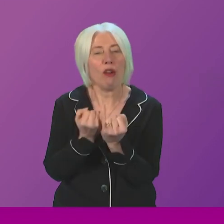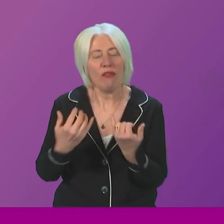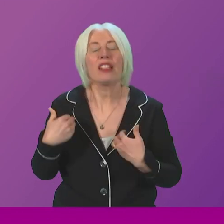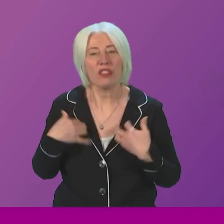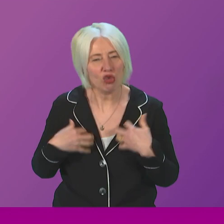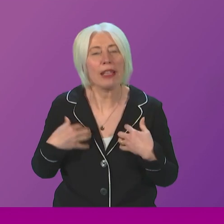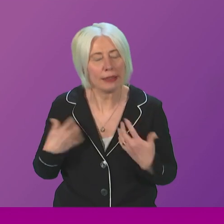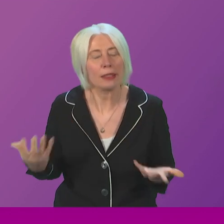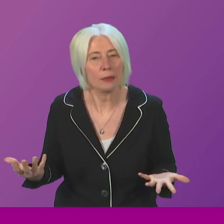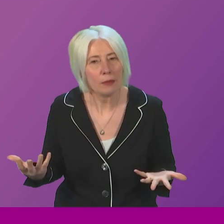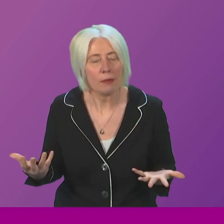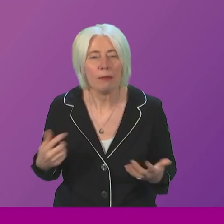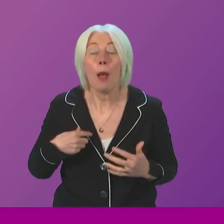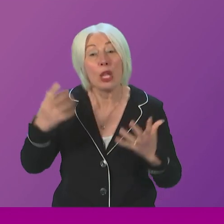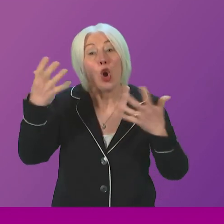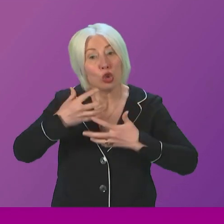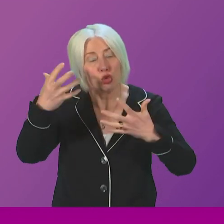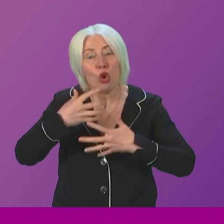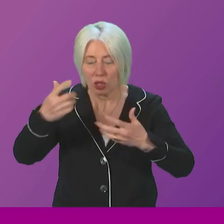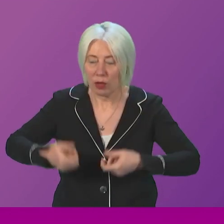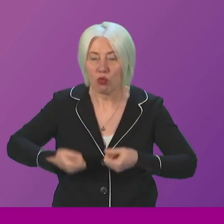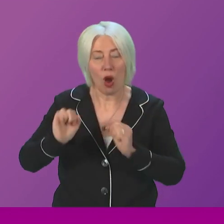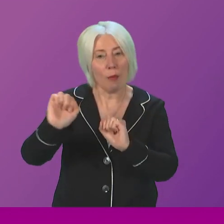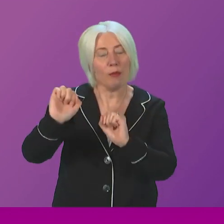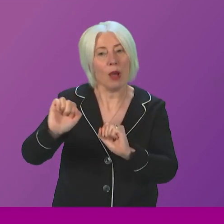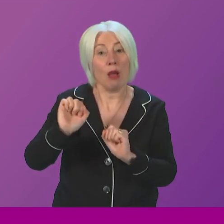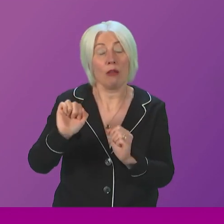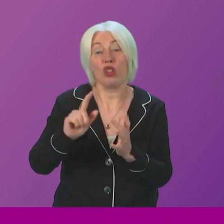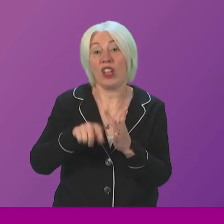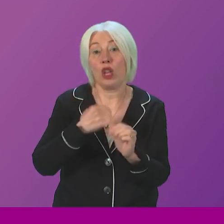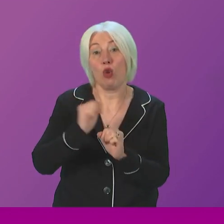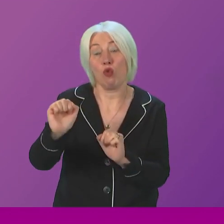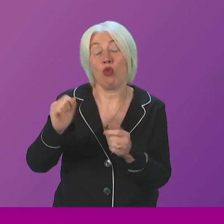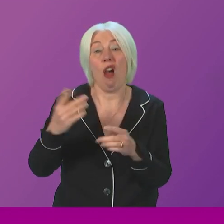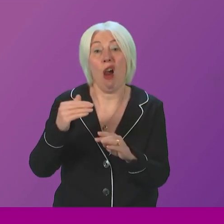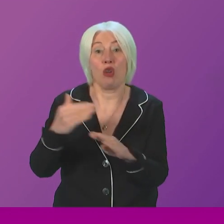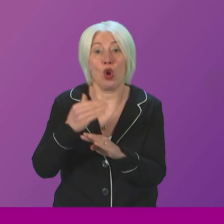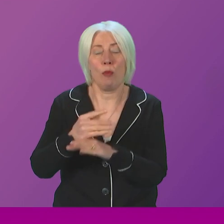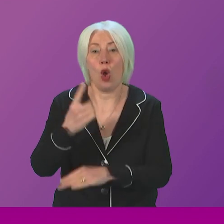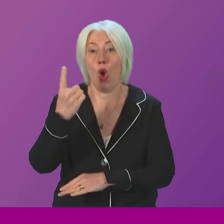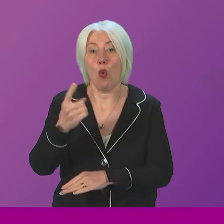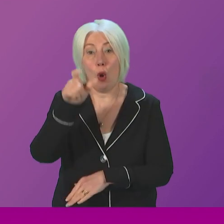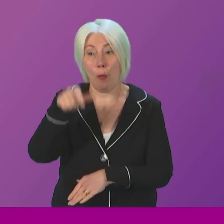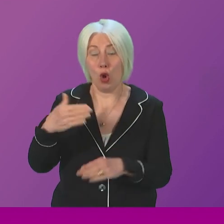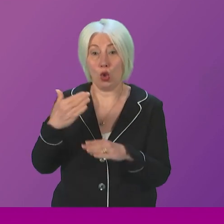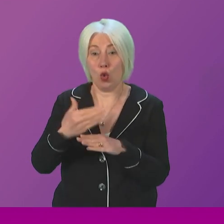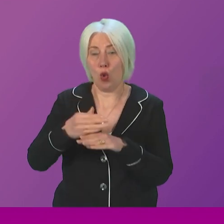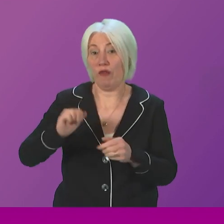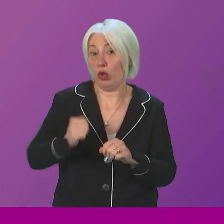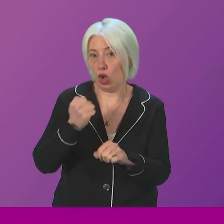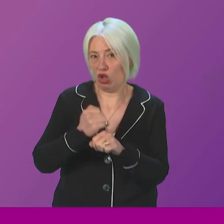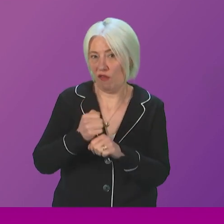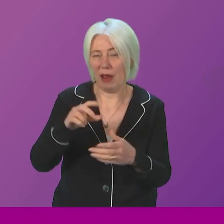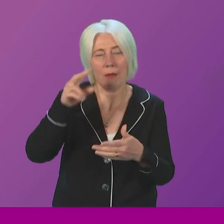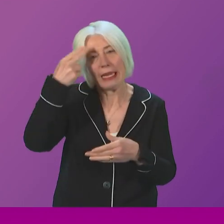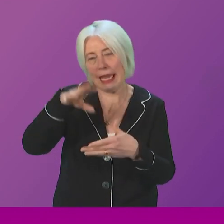interest. Concerns were raised about the Minister's actions. One civil servant, whose name is redacted in the FOI response, said